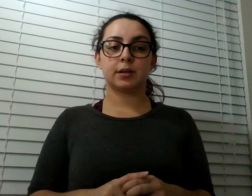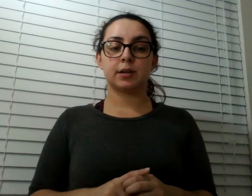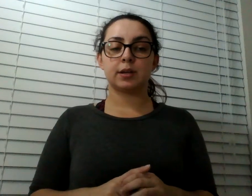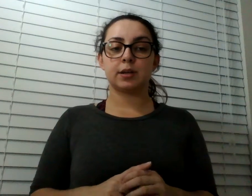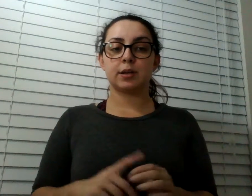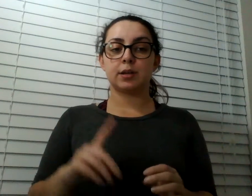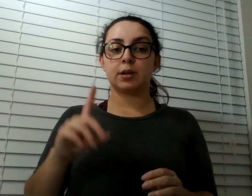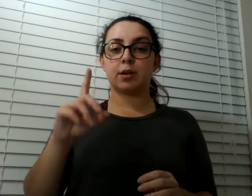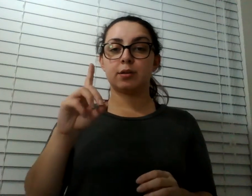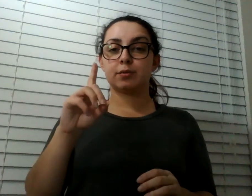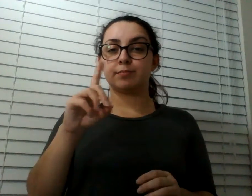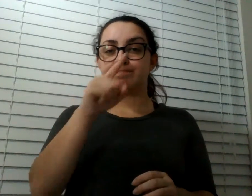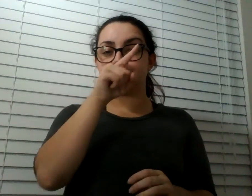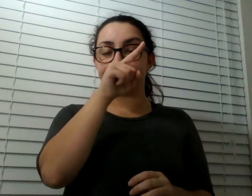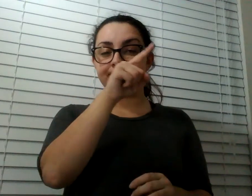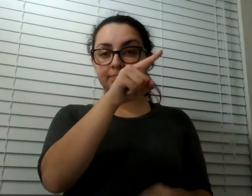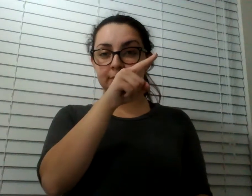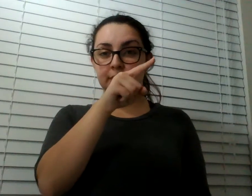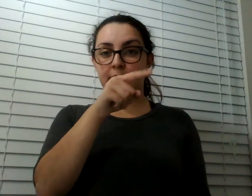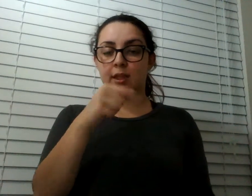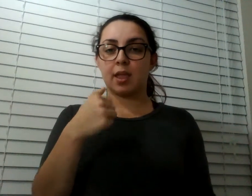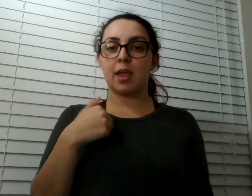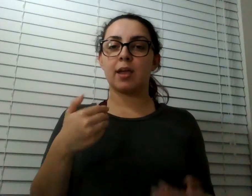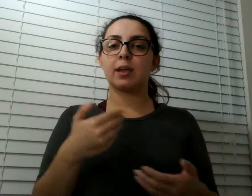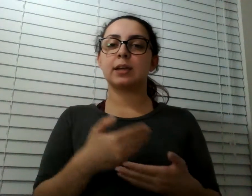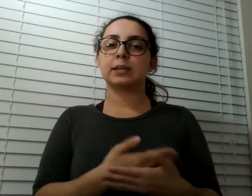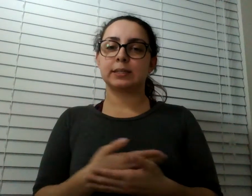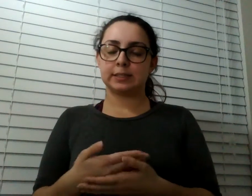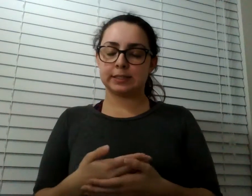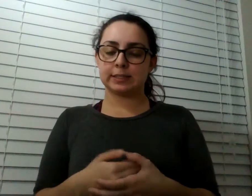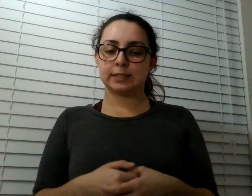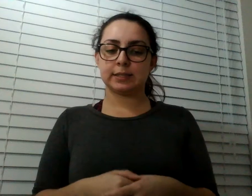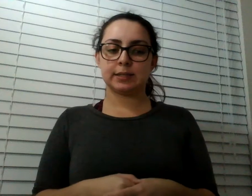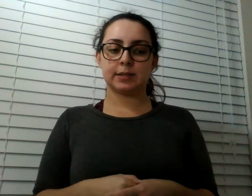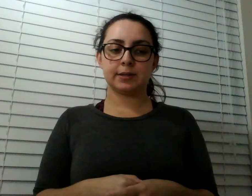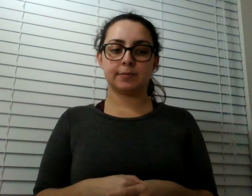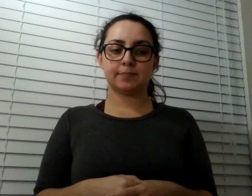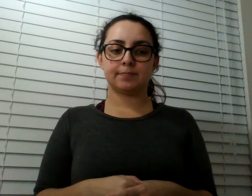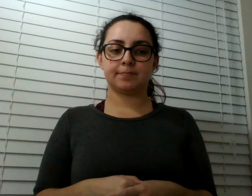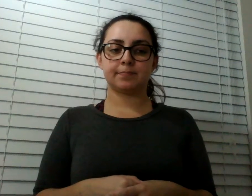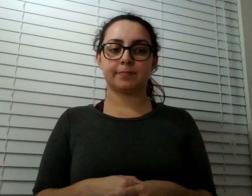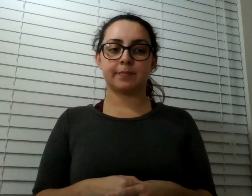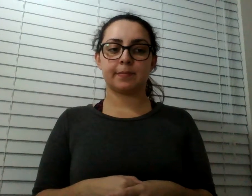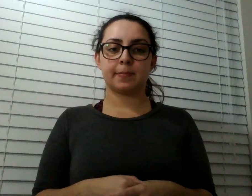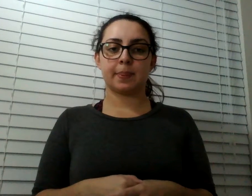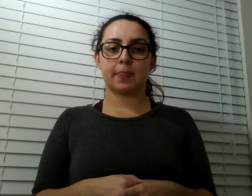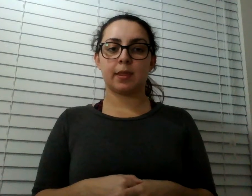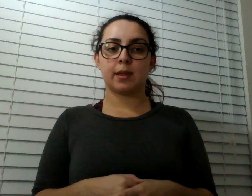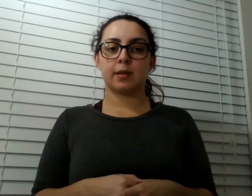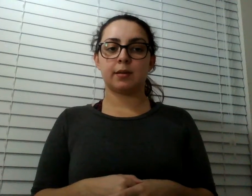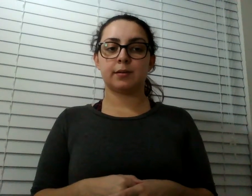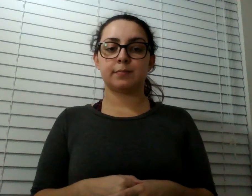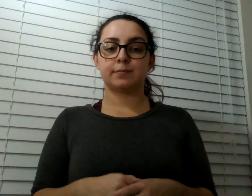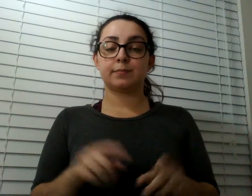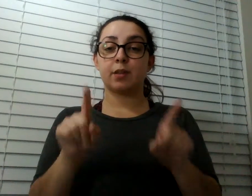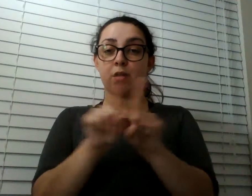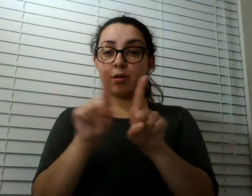last time he saw Jasper, Jasper was a baby. Oh. And the other thing is, I'm just going to say, Craig and Dirk are